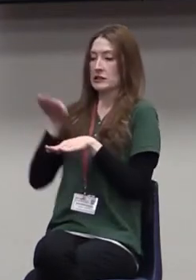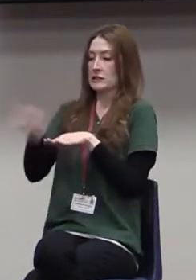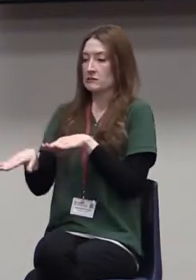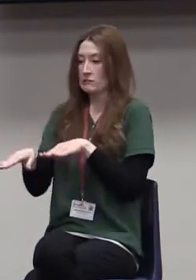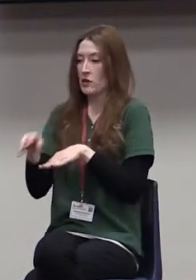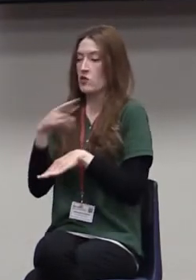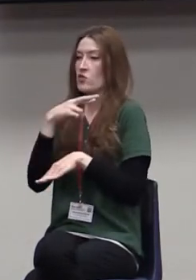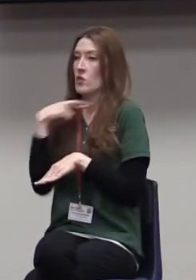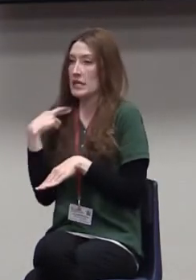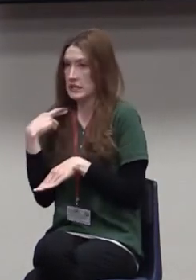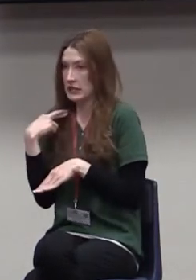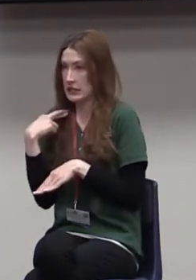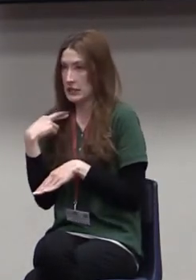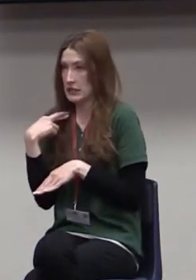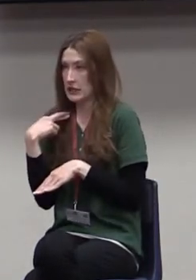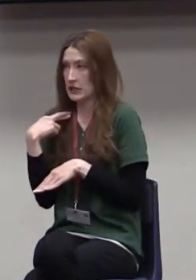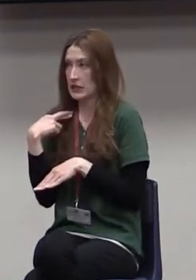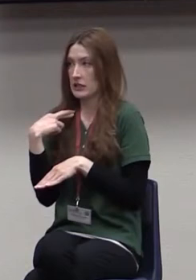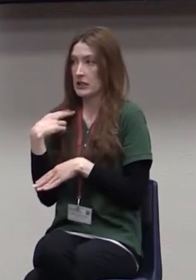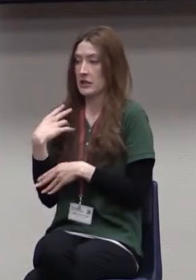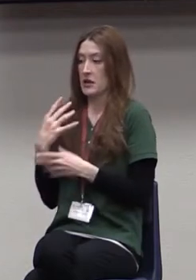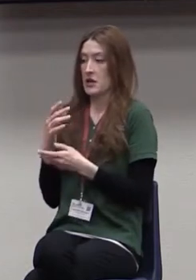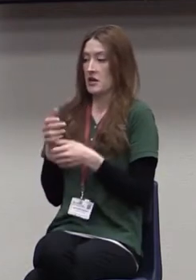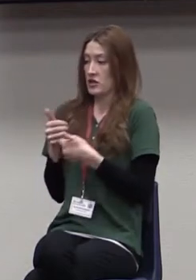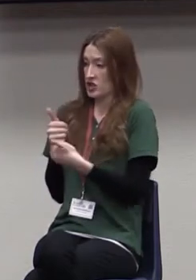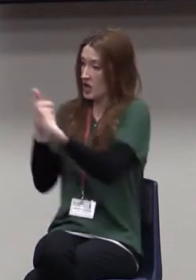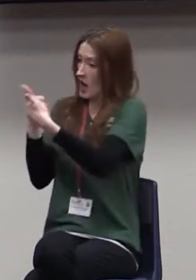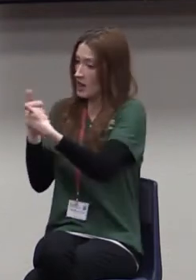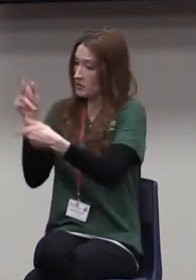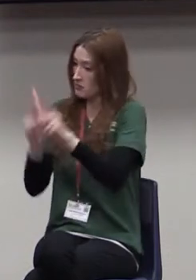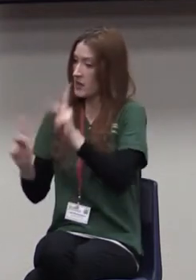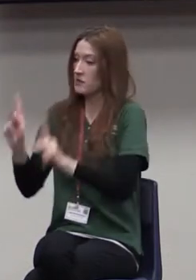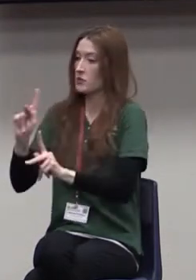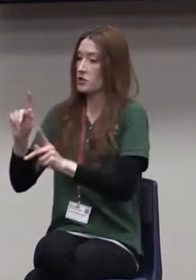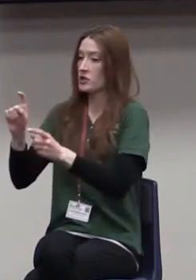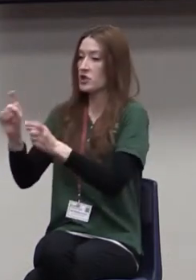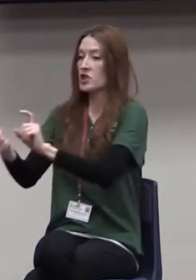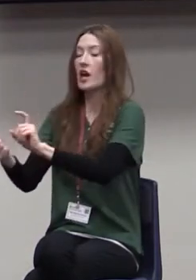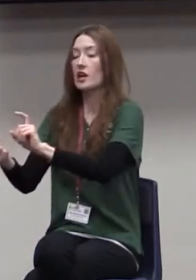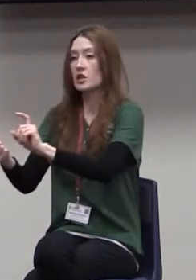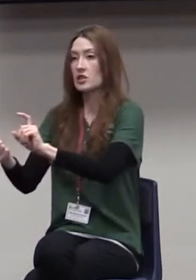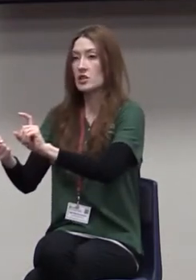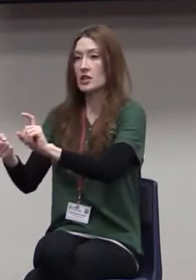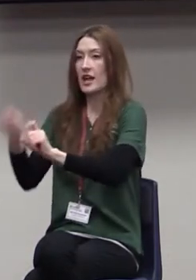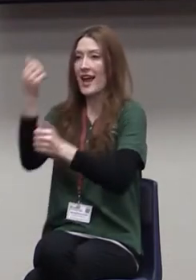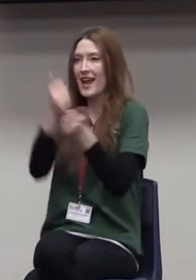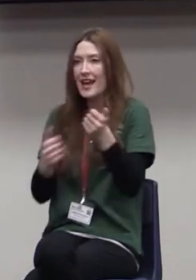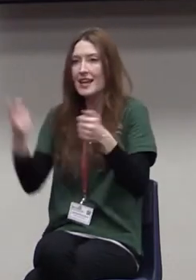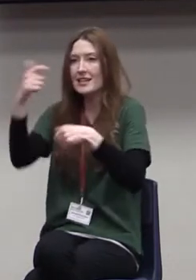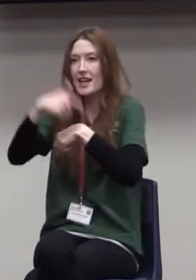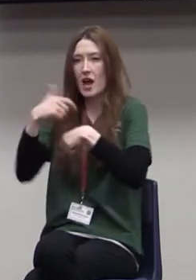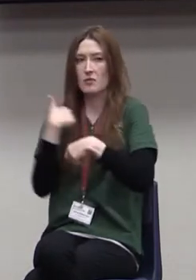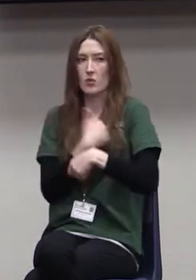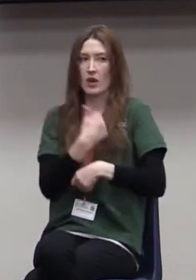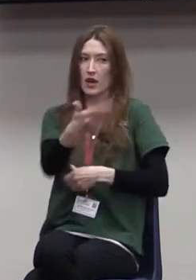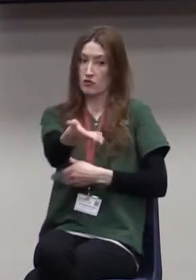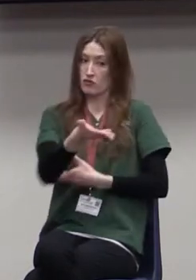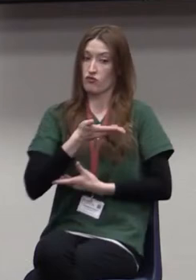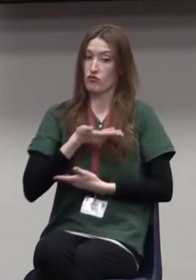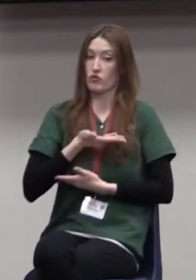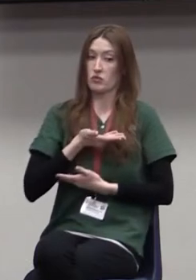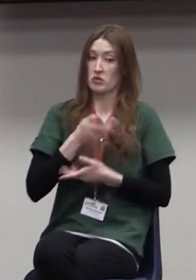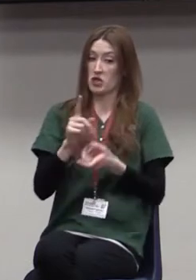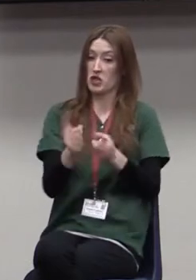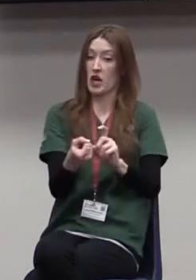go and maybe who they need to be. And anytime that we introduce those types of changes, we enter into